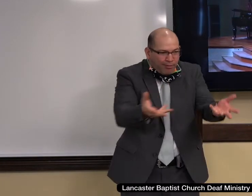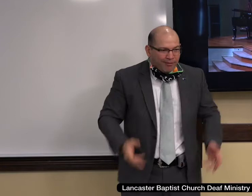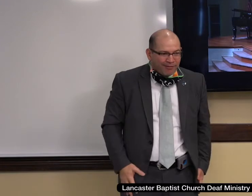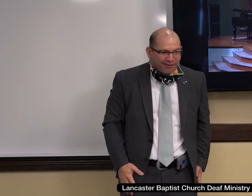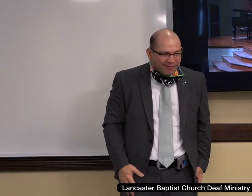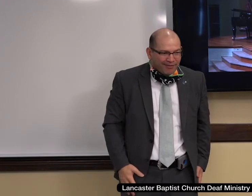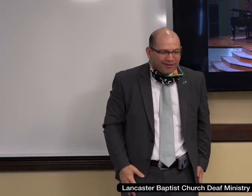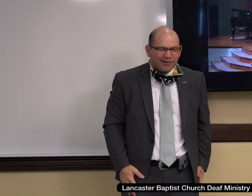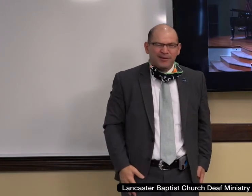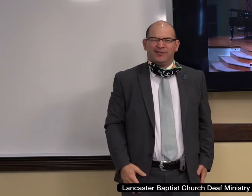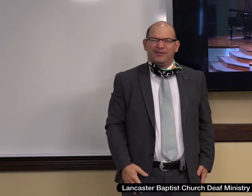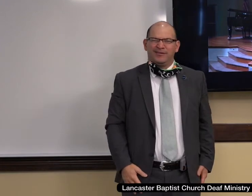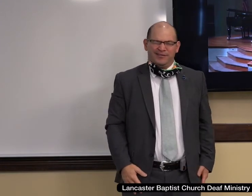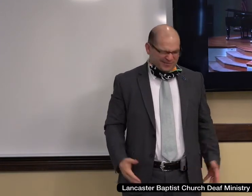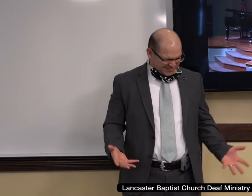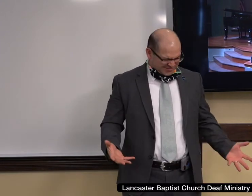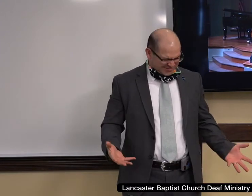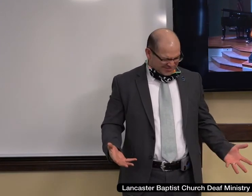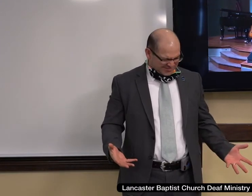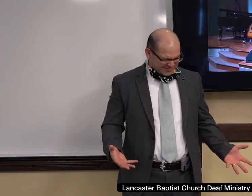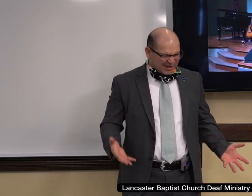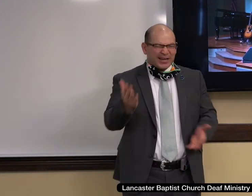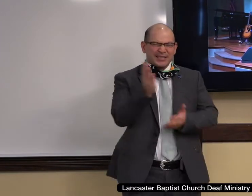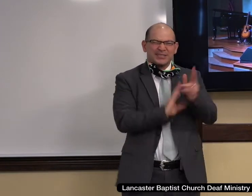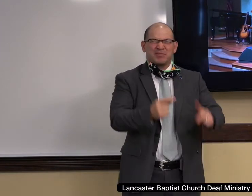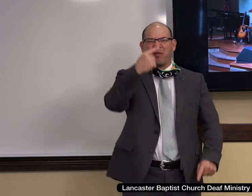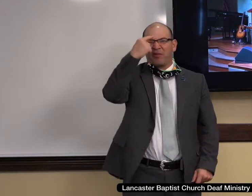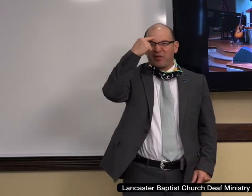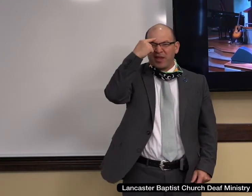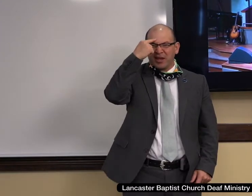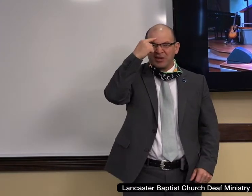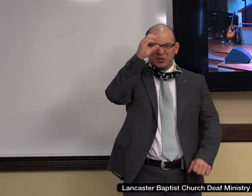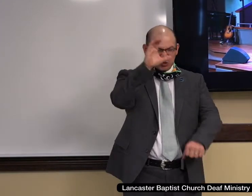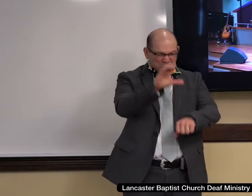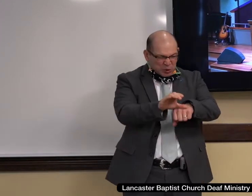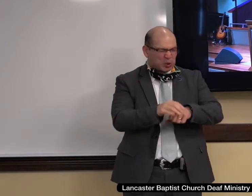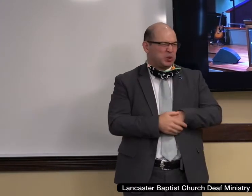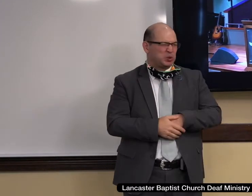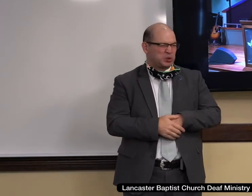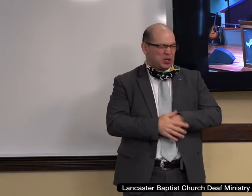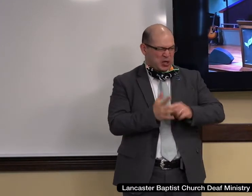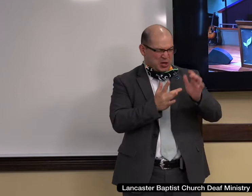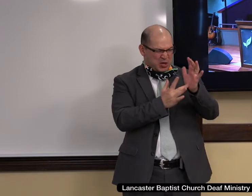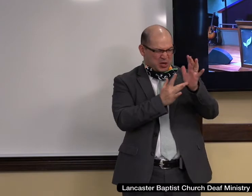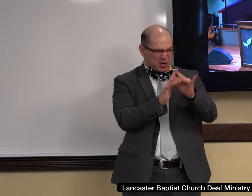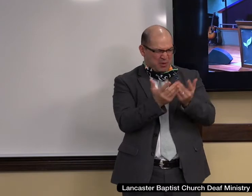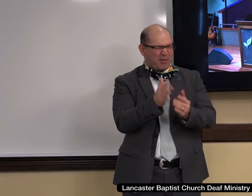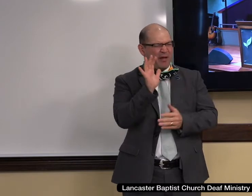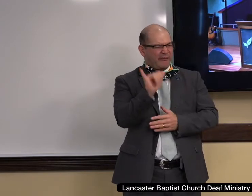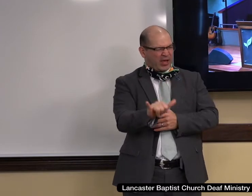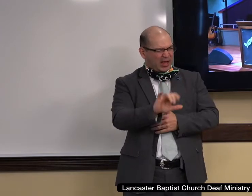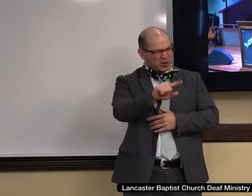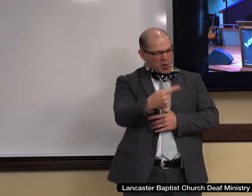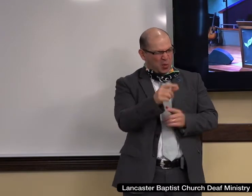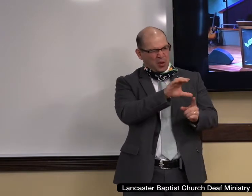Now that's sort of where people are in some cases with church, right? Church is where I see my friends. Church is where we have some casserole.